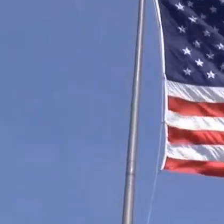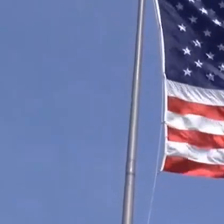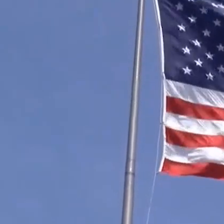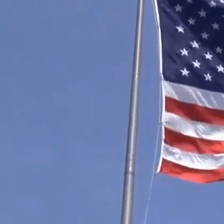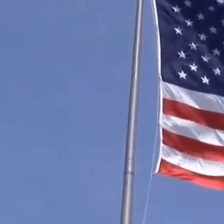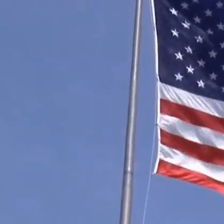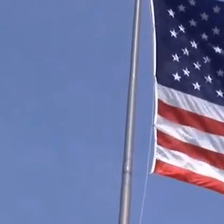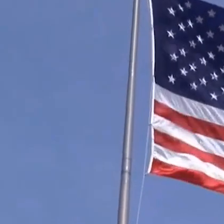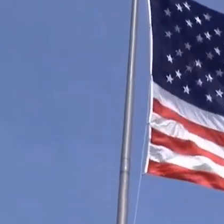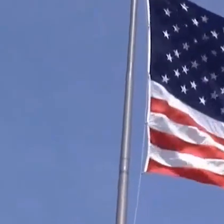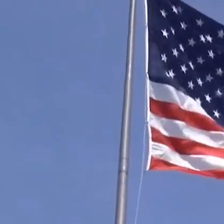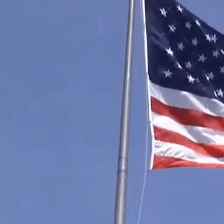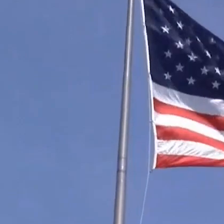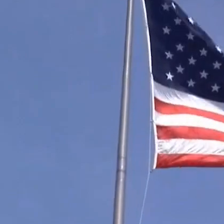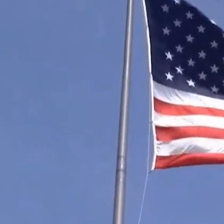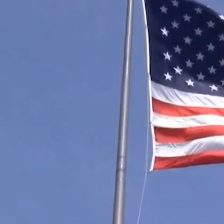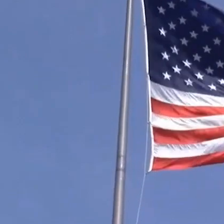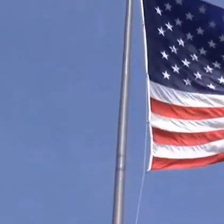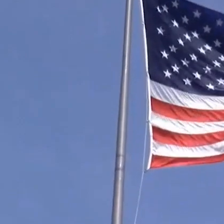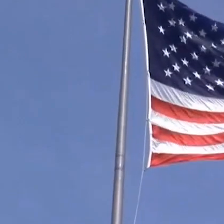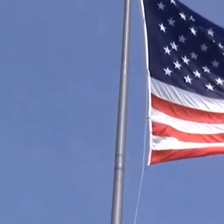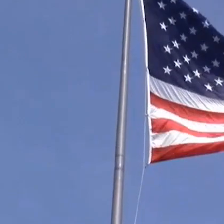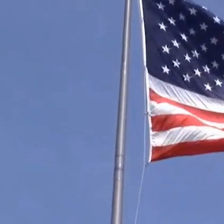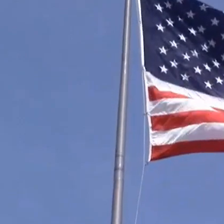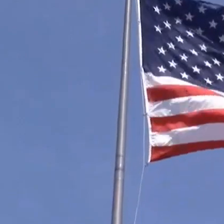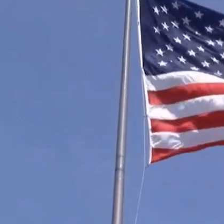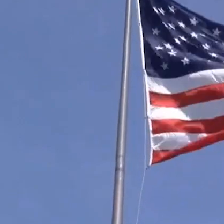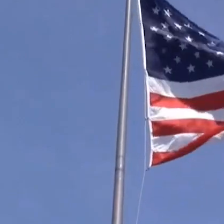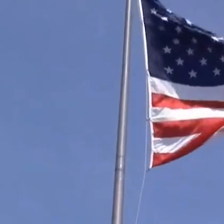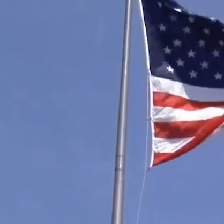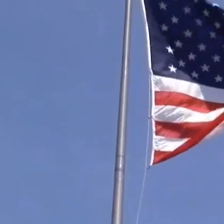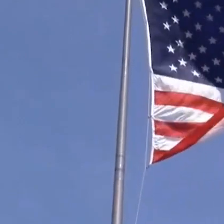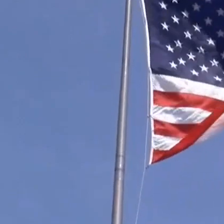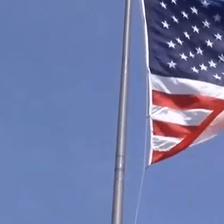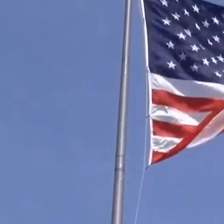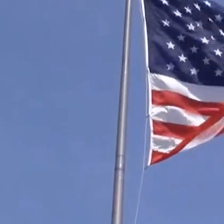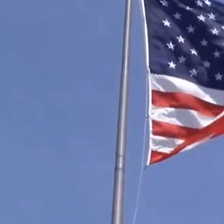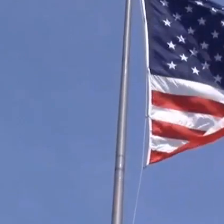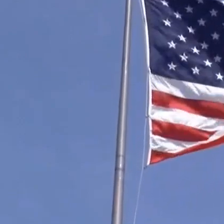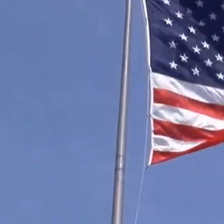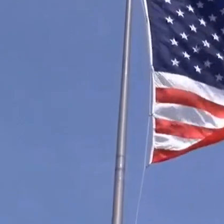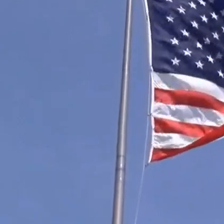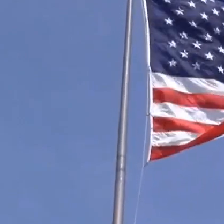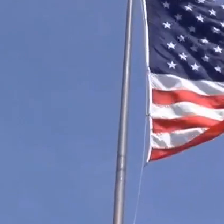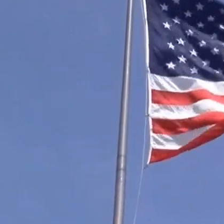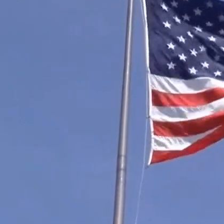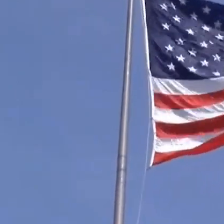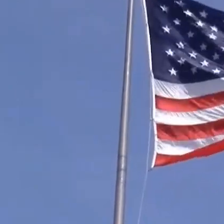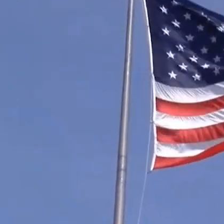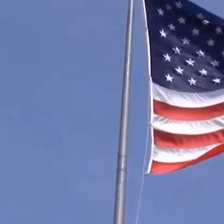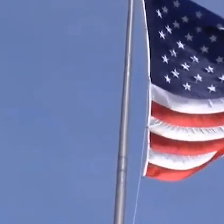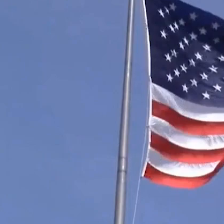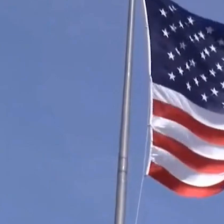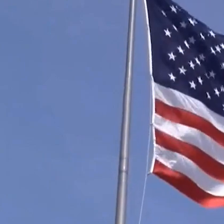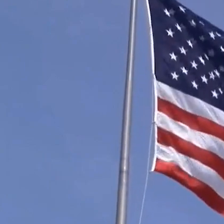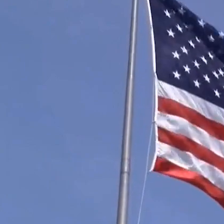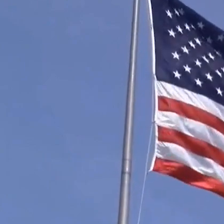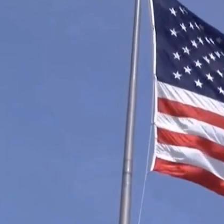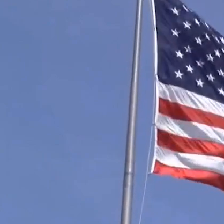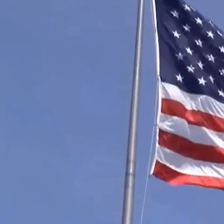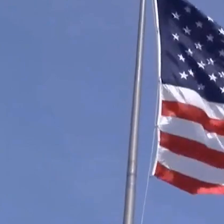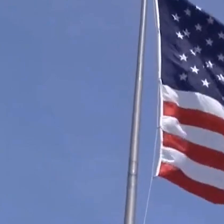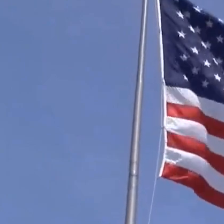to the flag of the United States of America, and to the republic for which it stands, one nation,